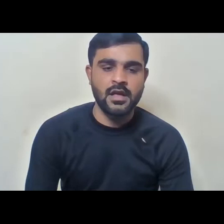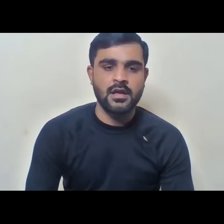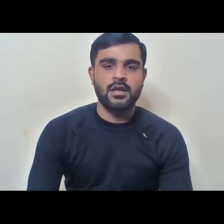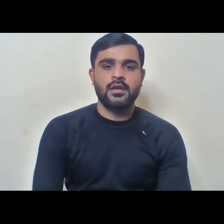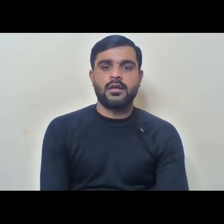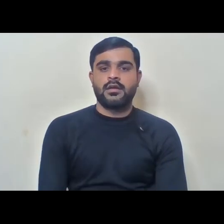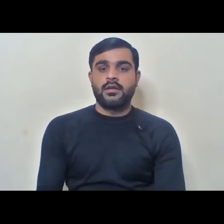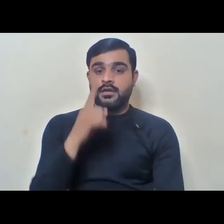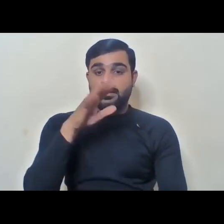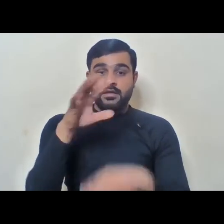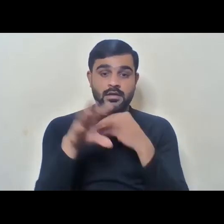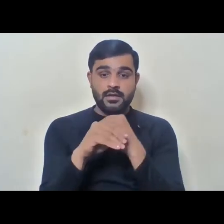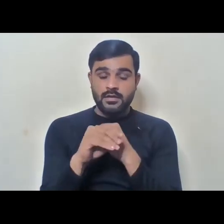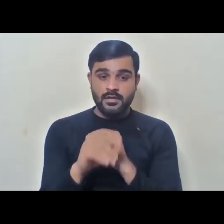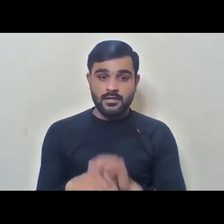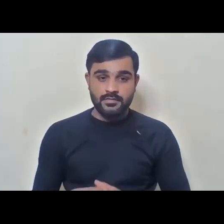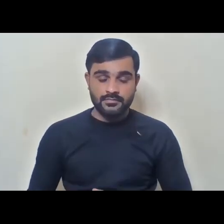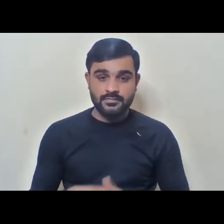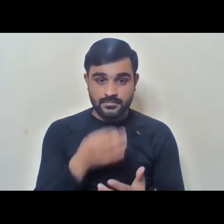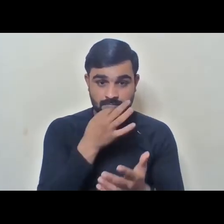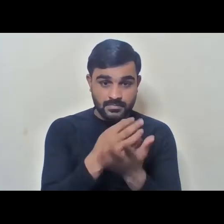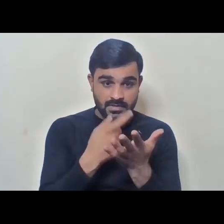Can I just come in here, Jaina, with your permission?